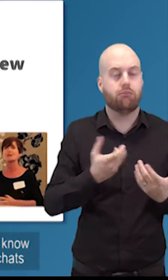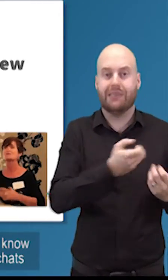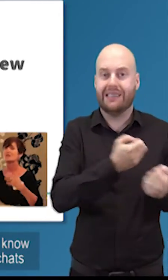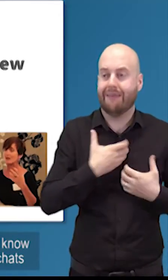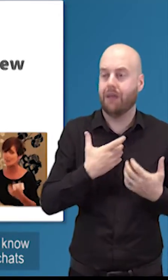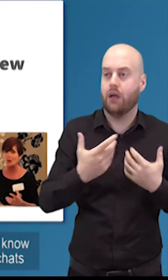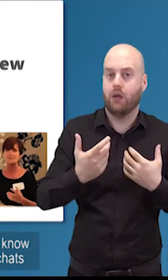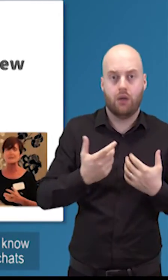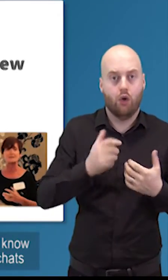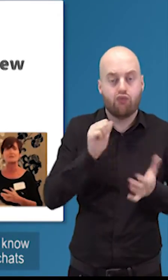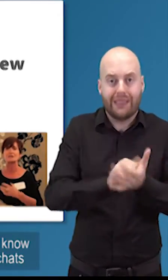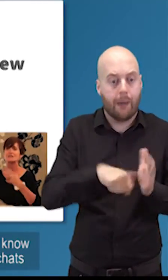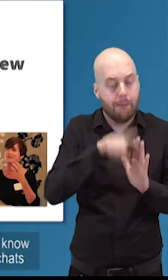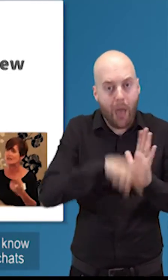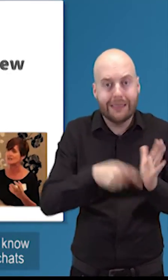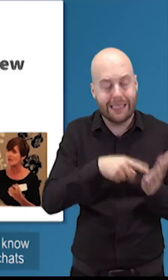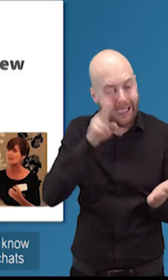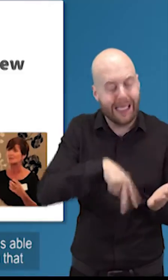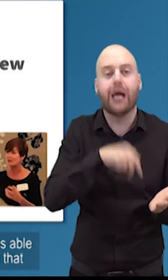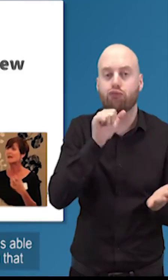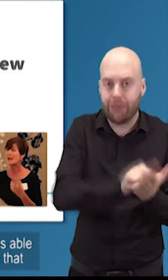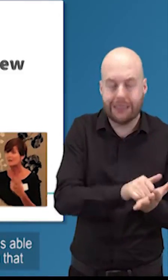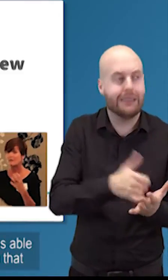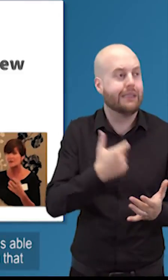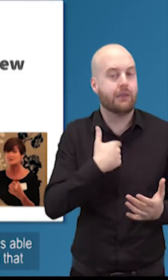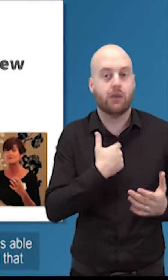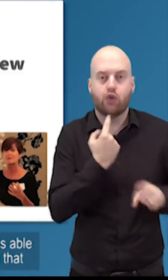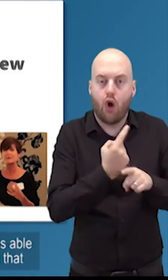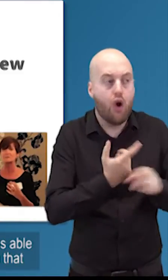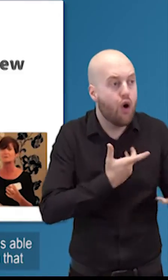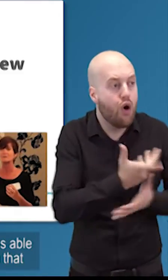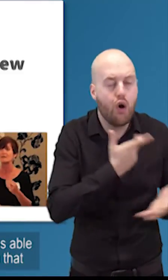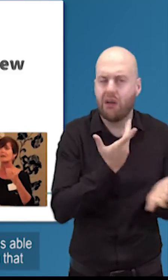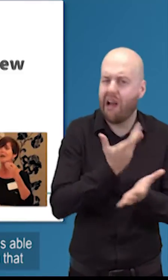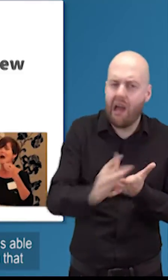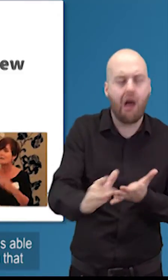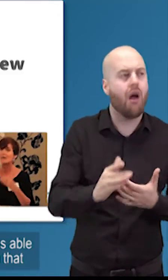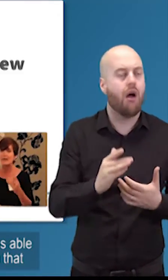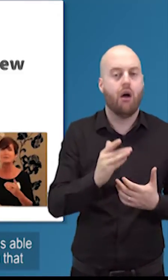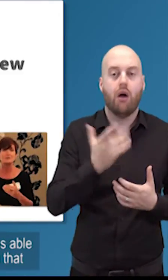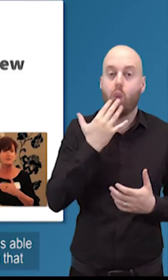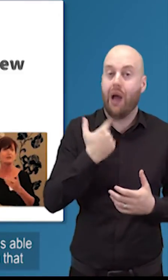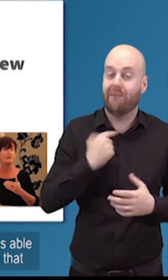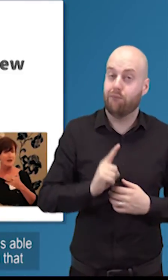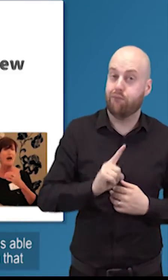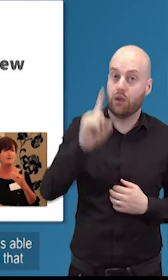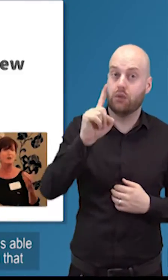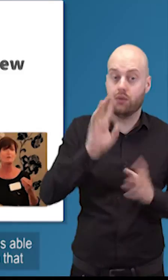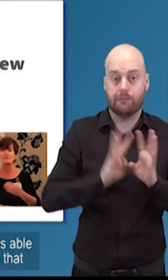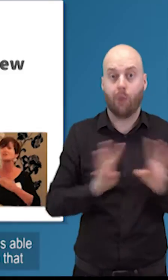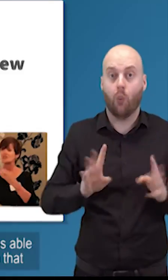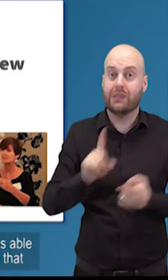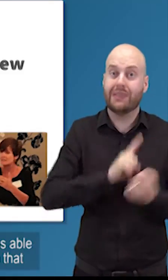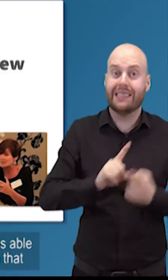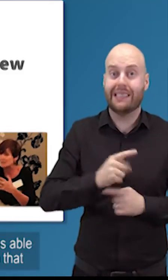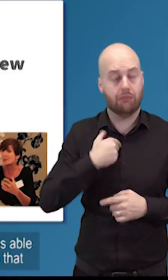i was allowed to get the right policies i was right to have the right chats and when i first went to my first board meeting i was able to even have a